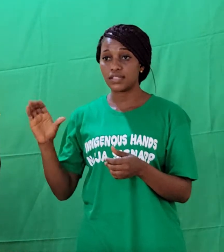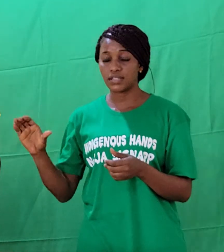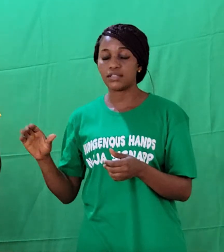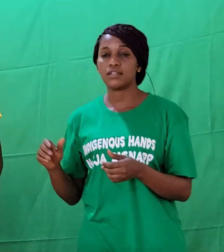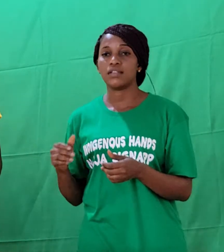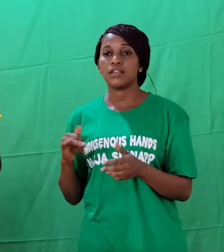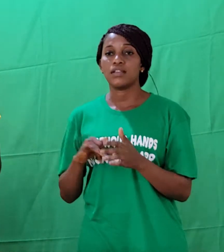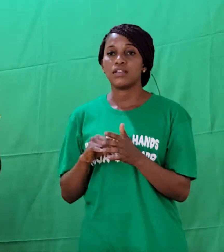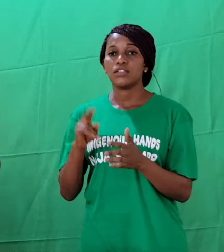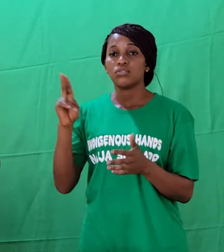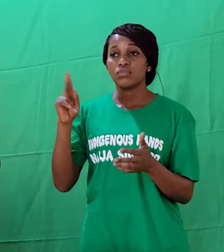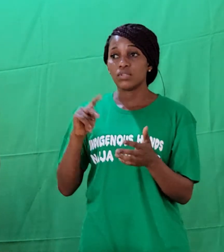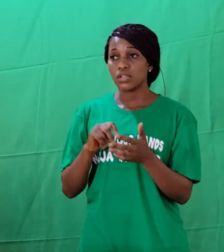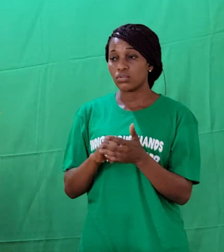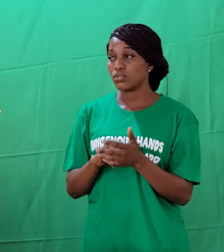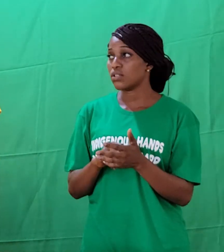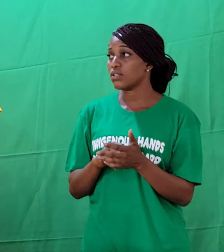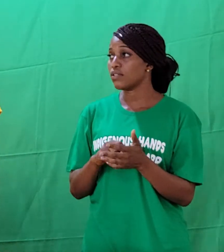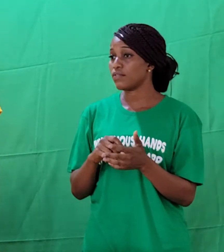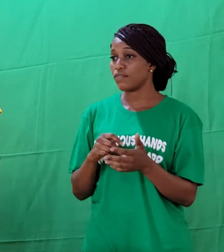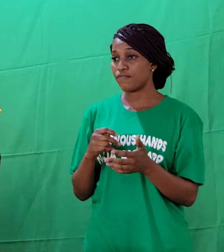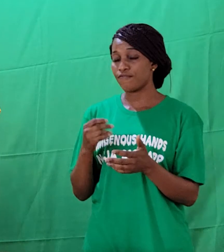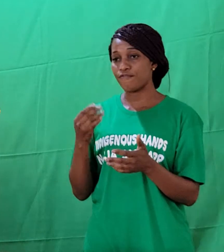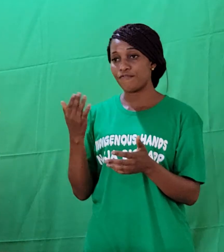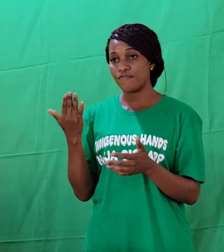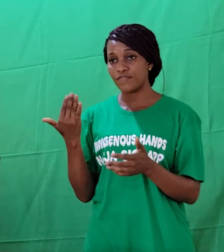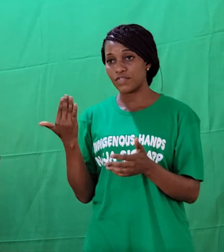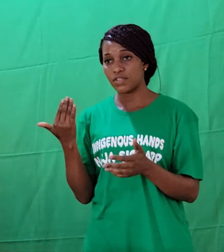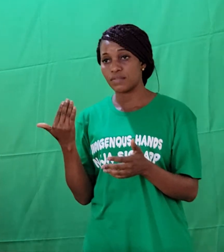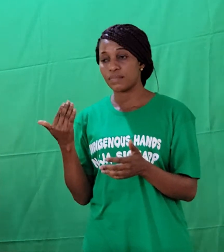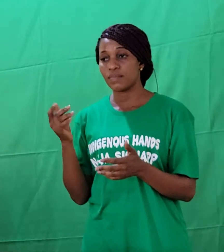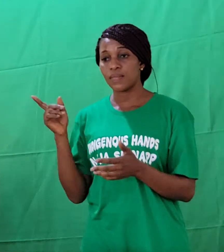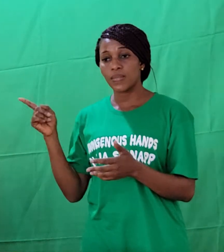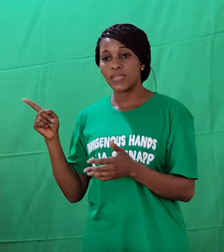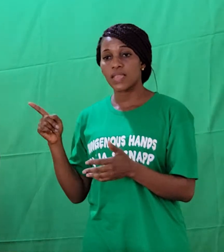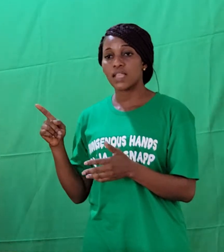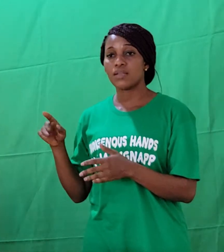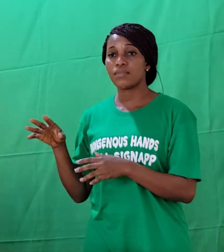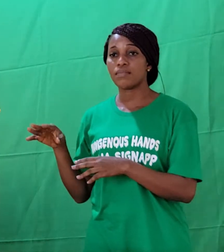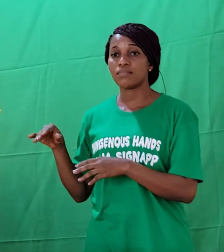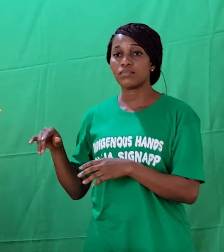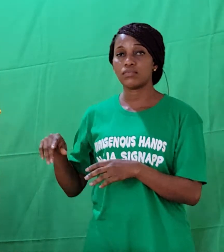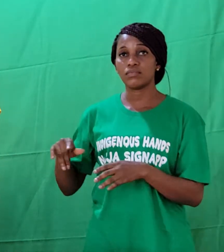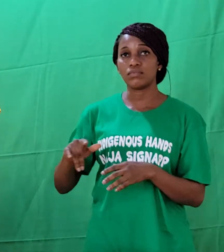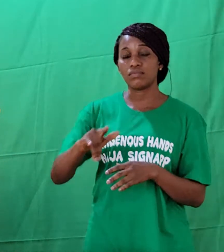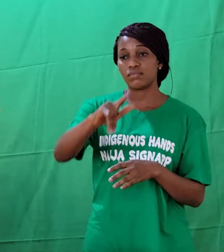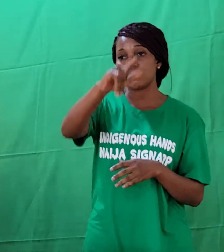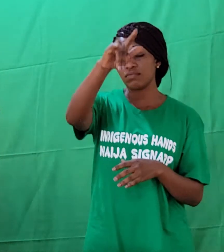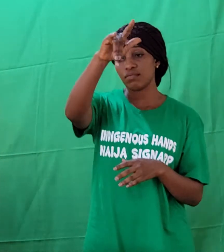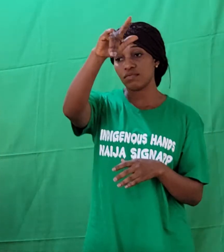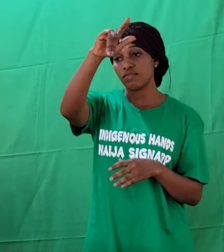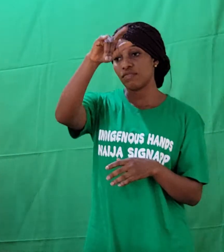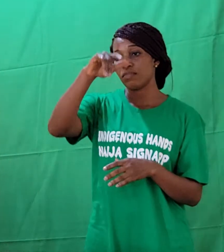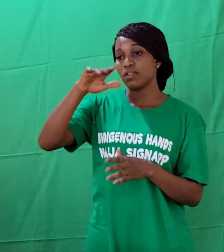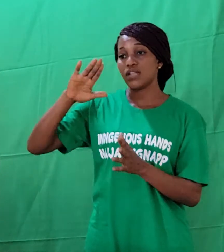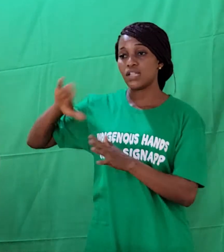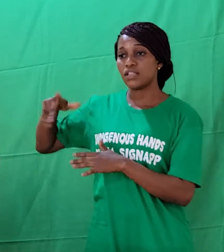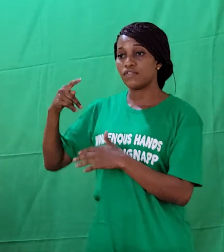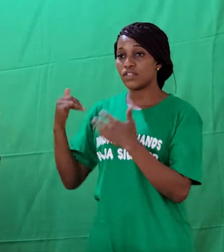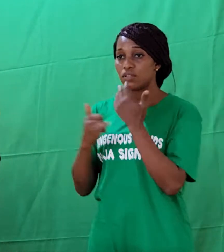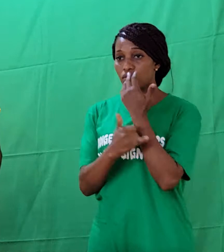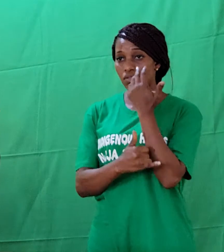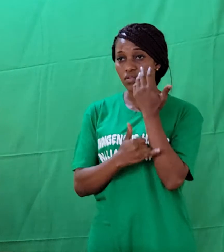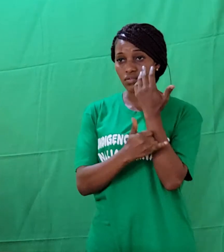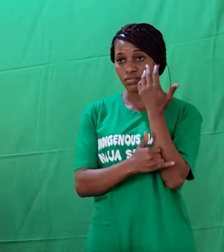In 2015, I left the country at the invitation